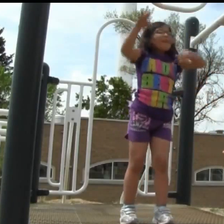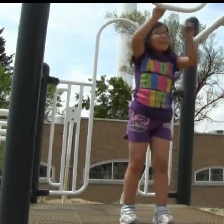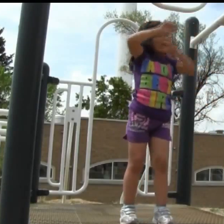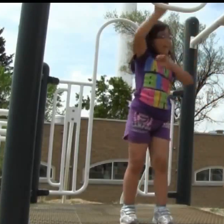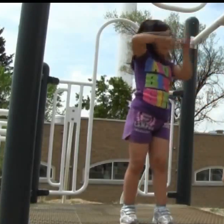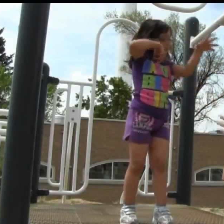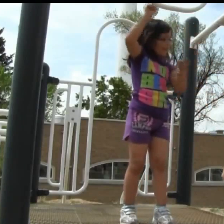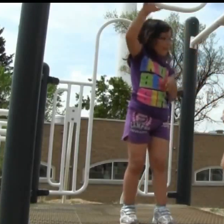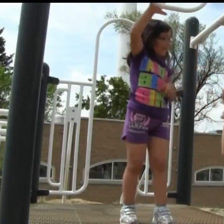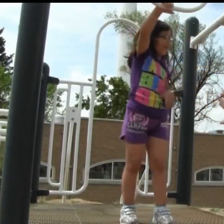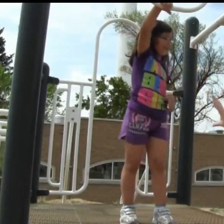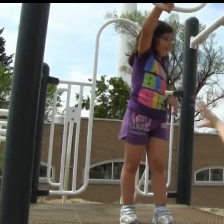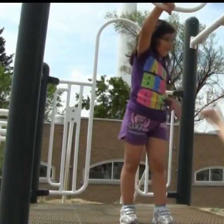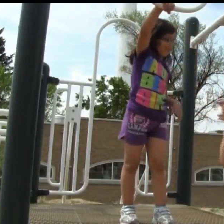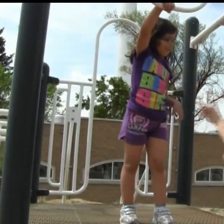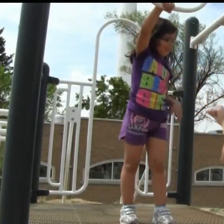through.